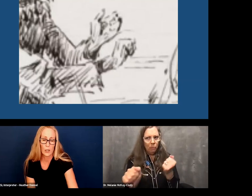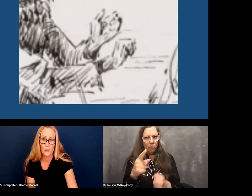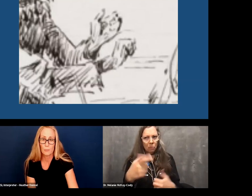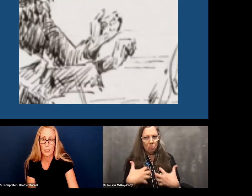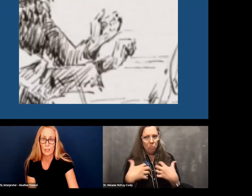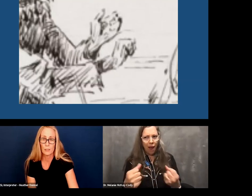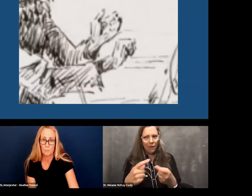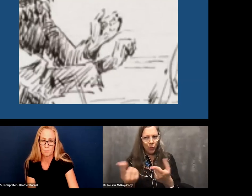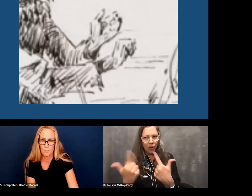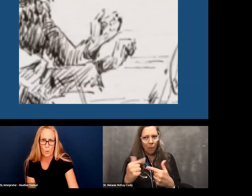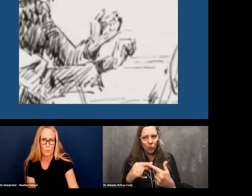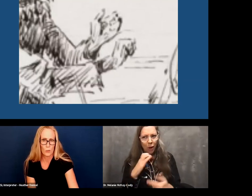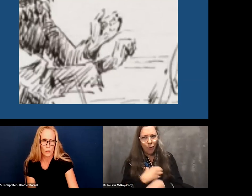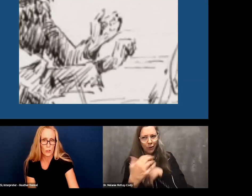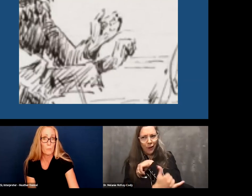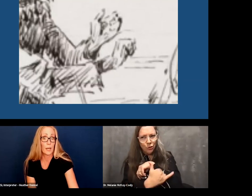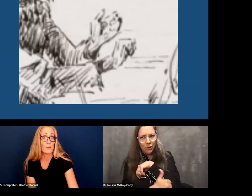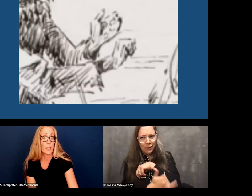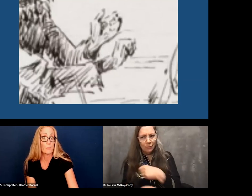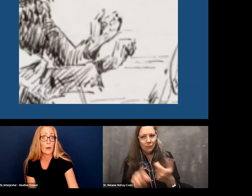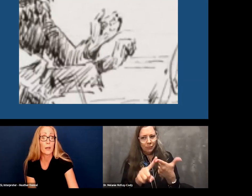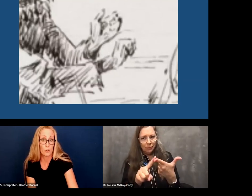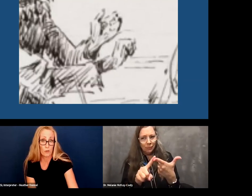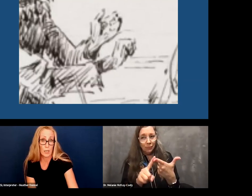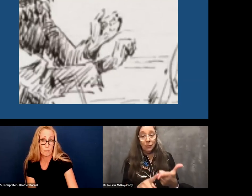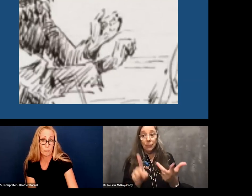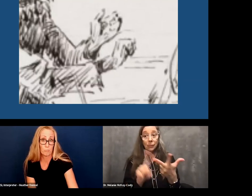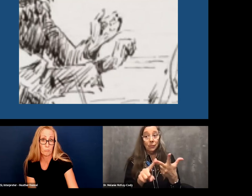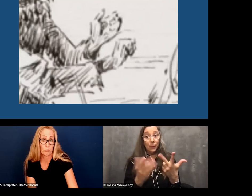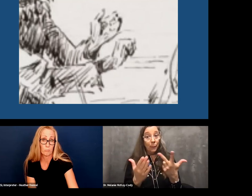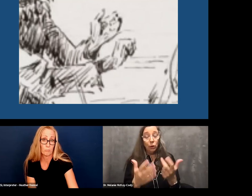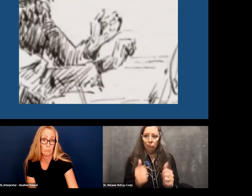It could also mean you're brave to come to our country.